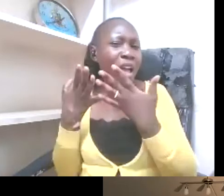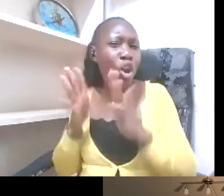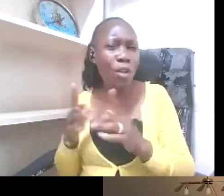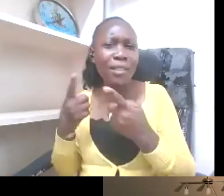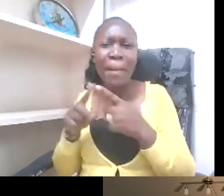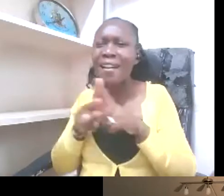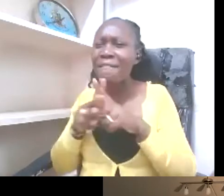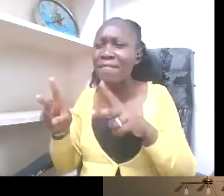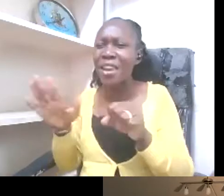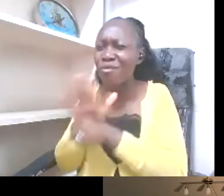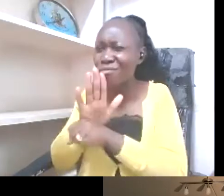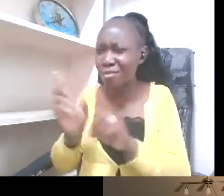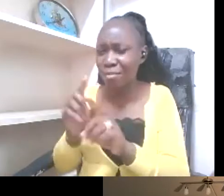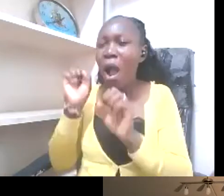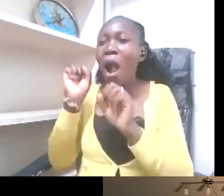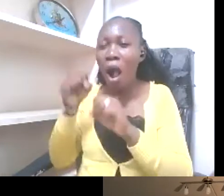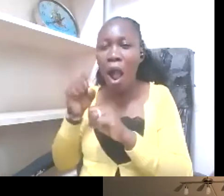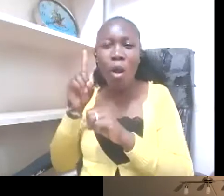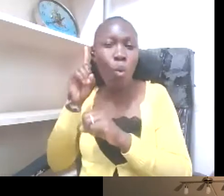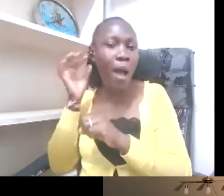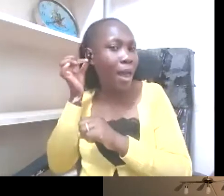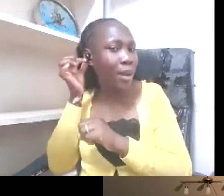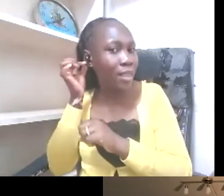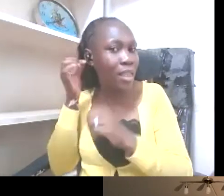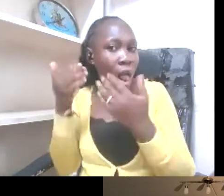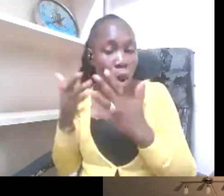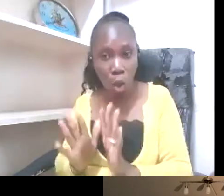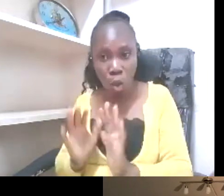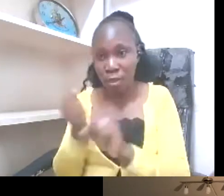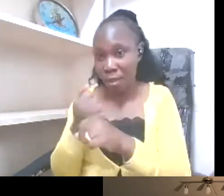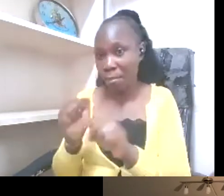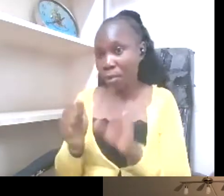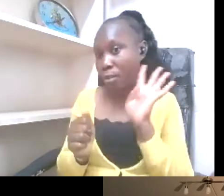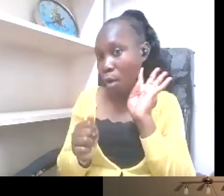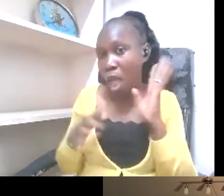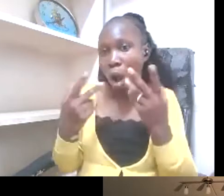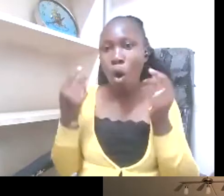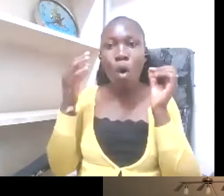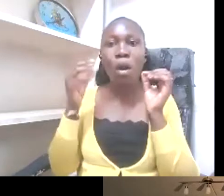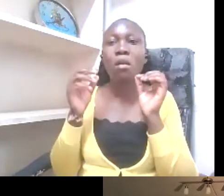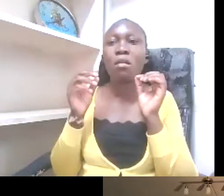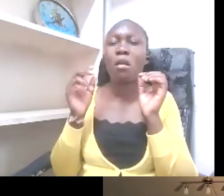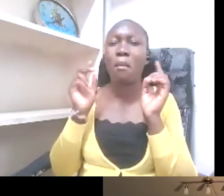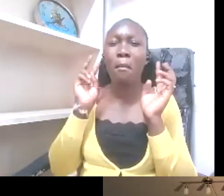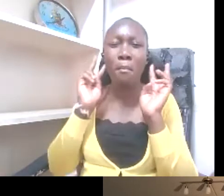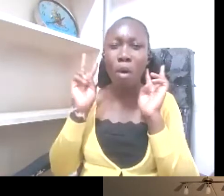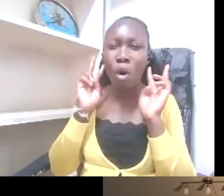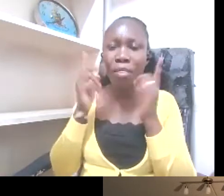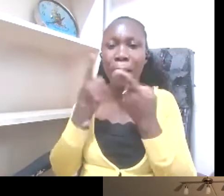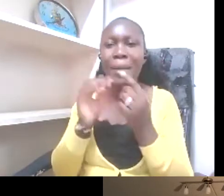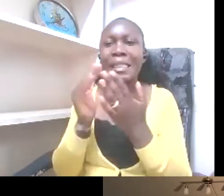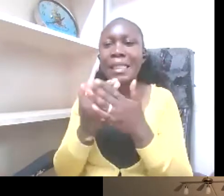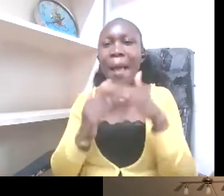that's unable to hear or both to only some limited hearing ability. Therefore,